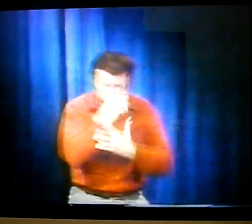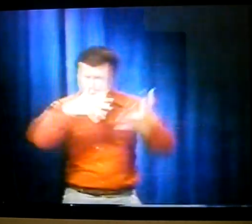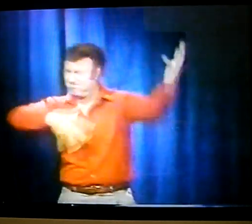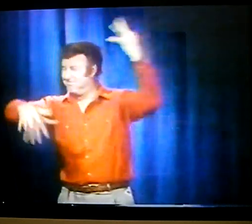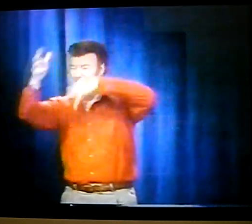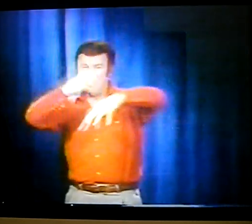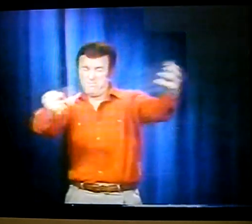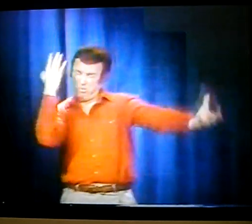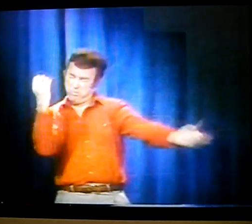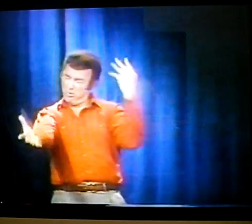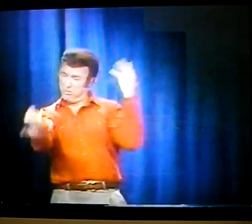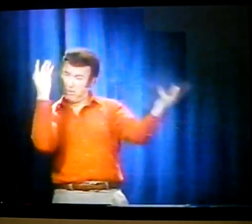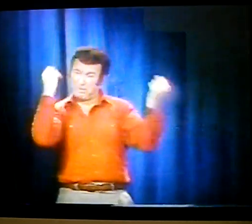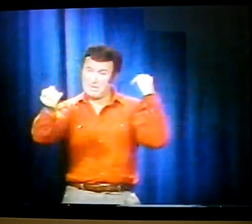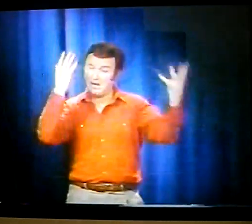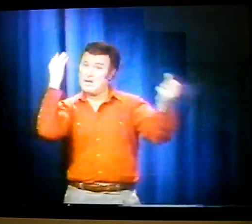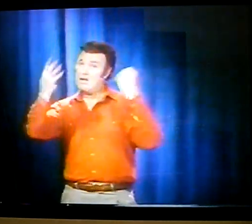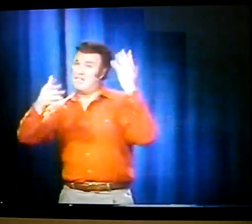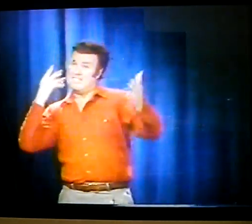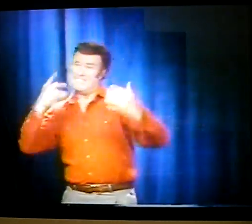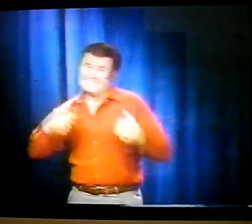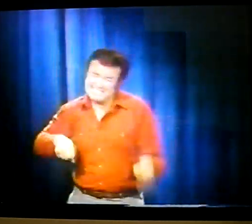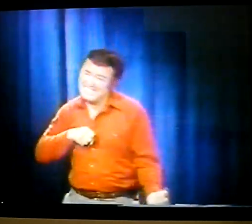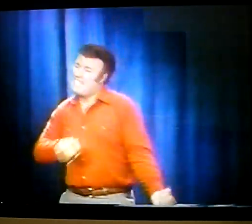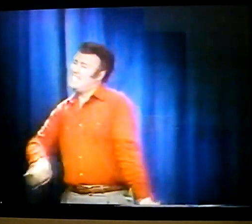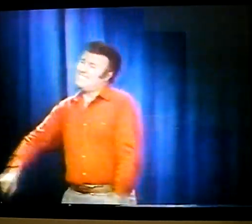coughed as I continued to throw it at me.